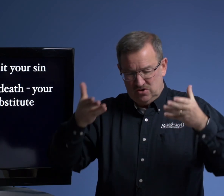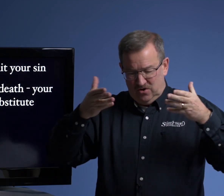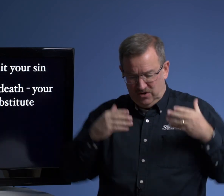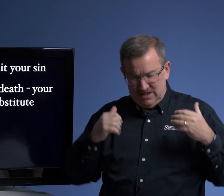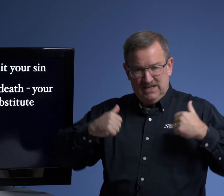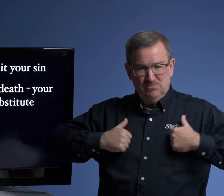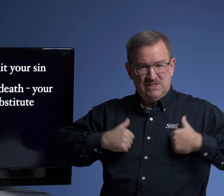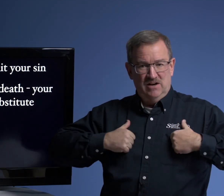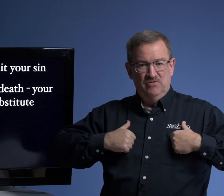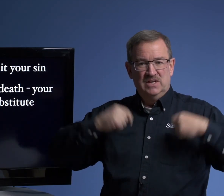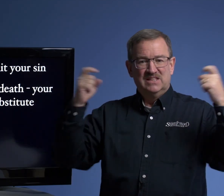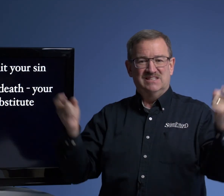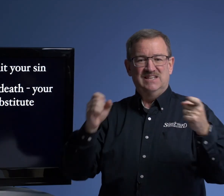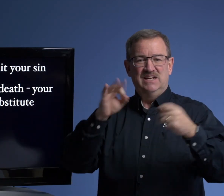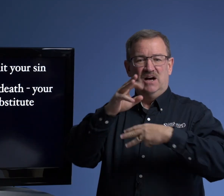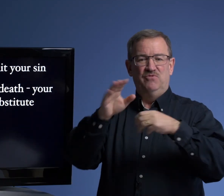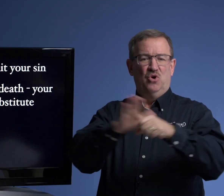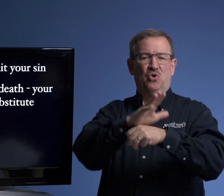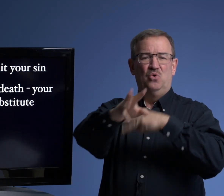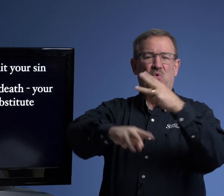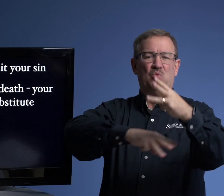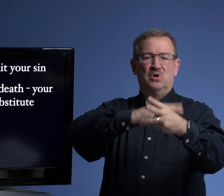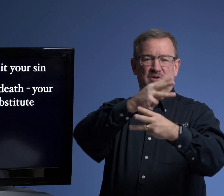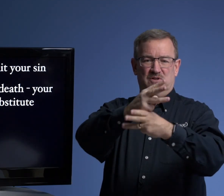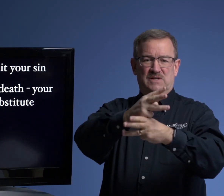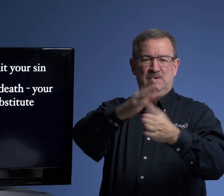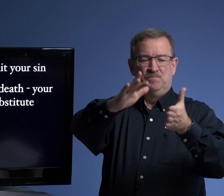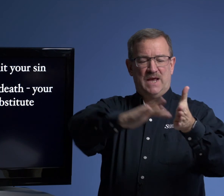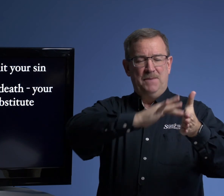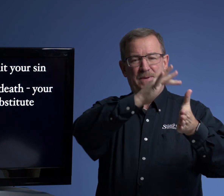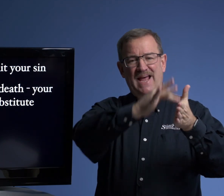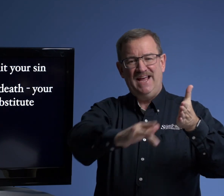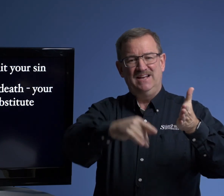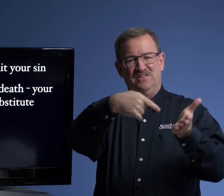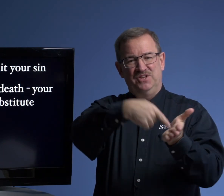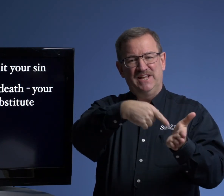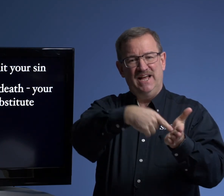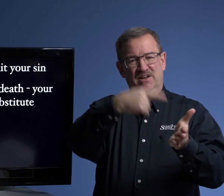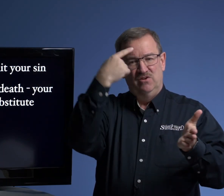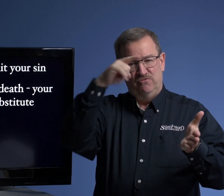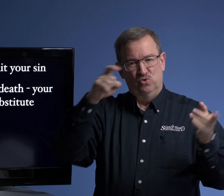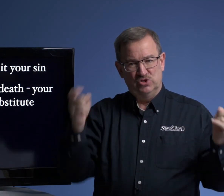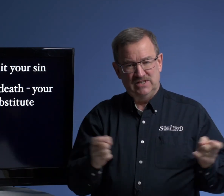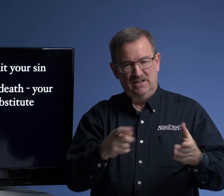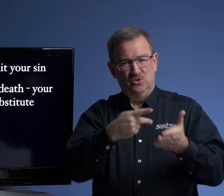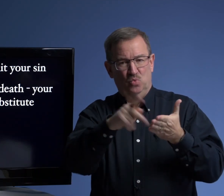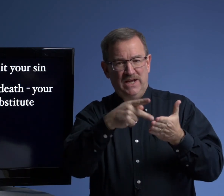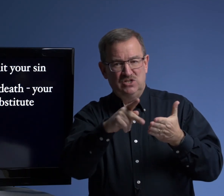on himself the sin of the whole world and paid the debt for sin. The wages